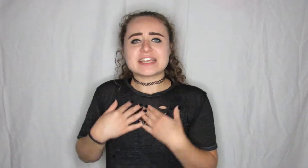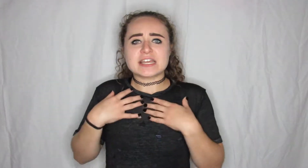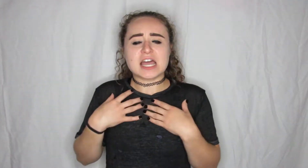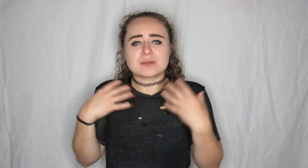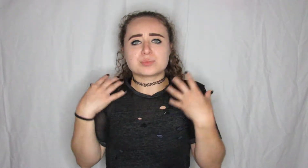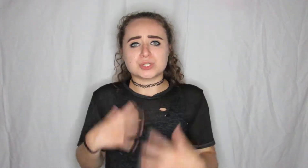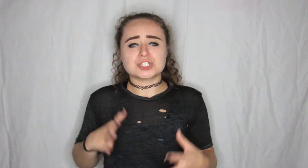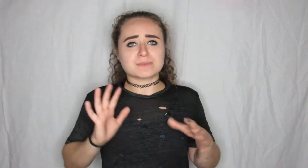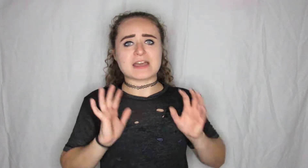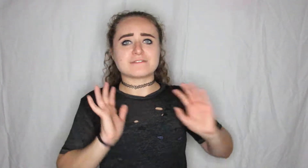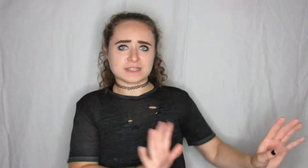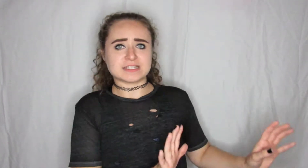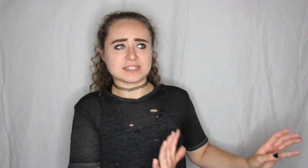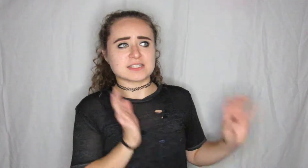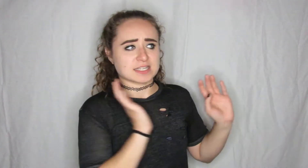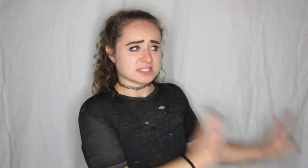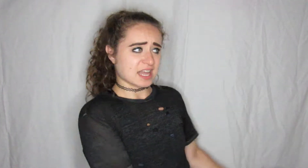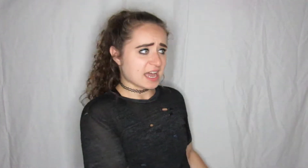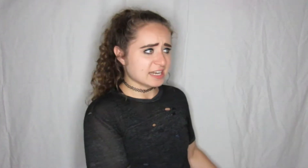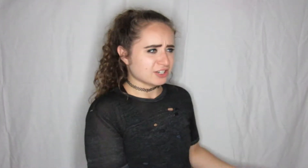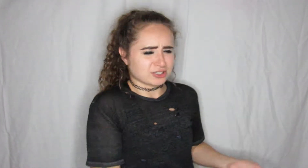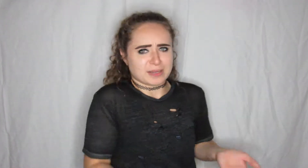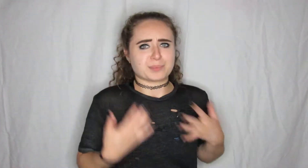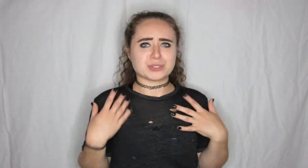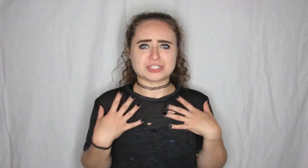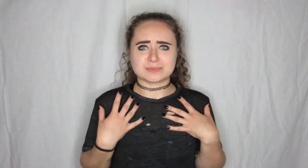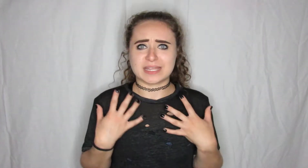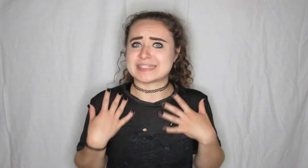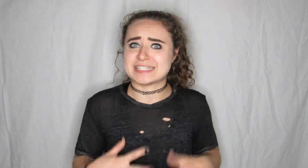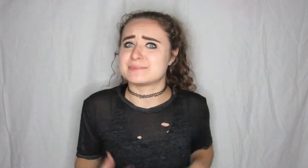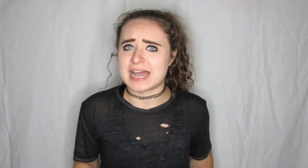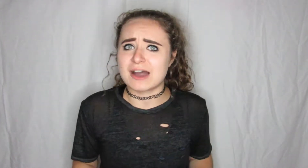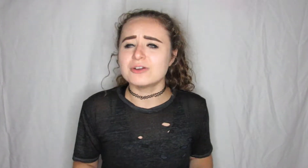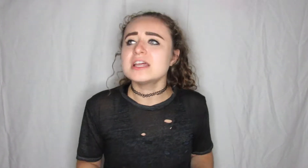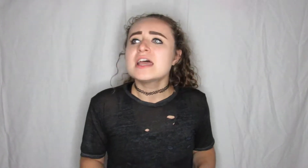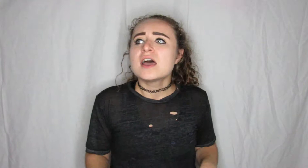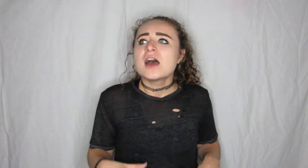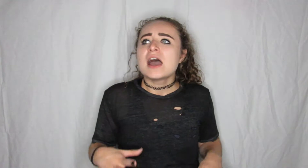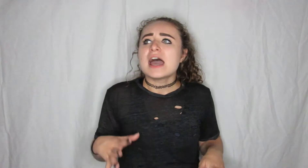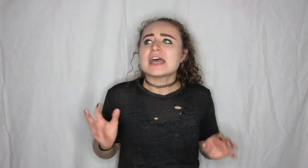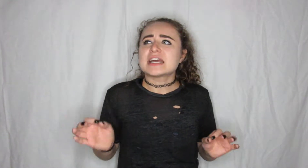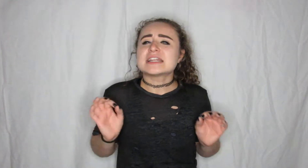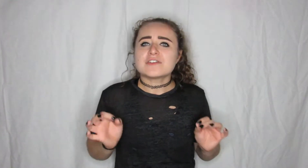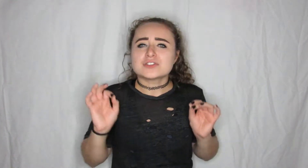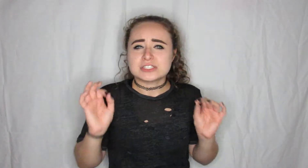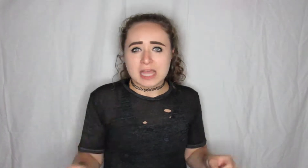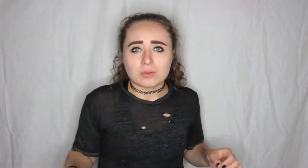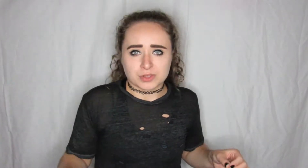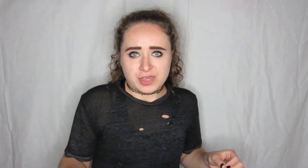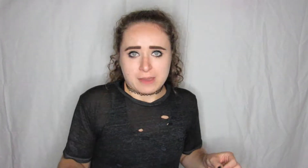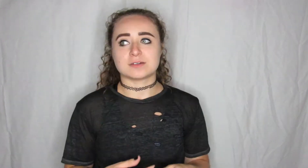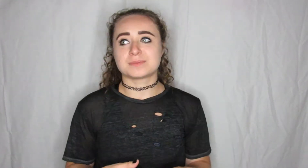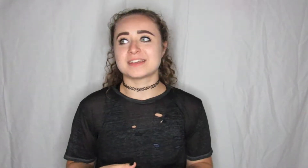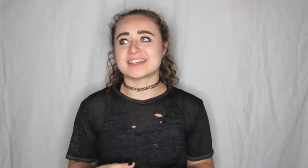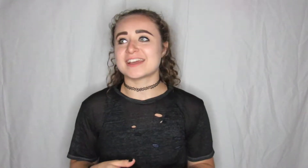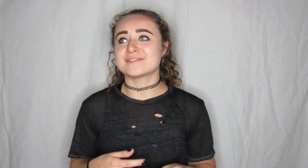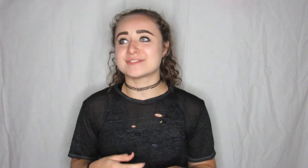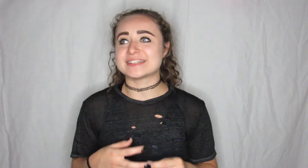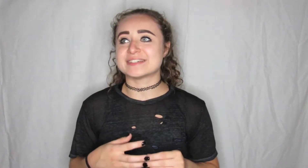think I kind of pushed my feelings like aside or like pushed him like deep down and I never dealt with that I'm like I really